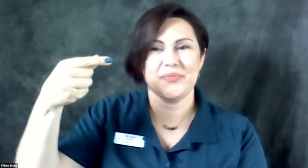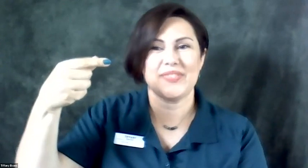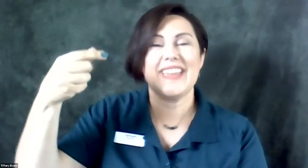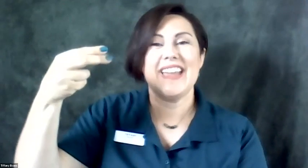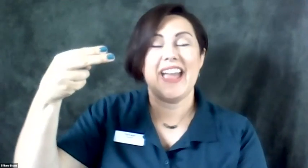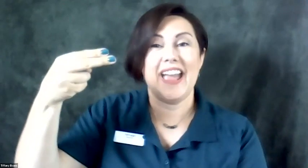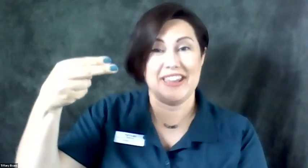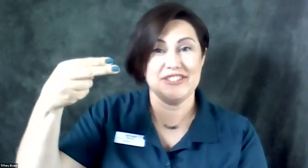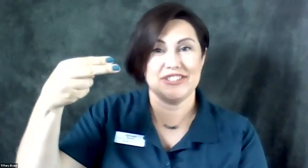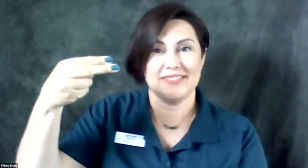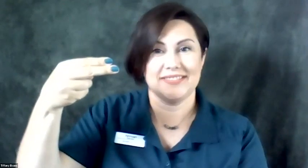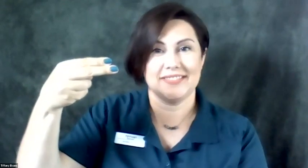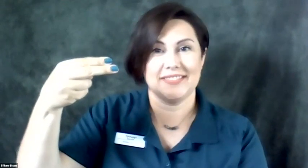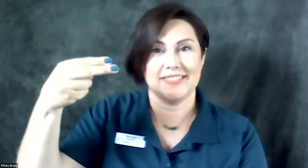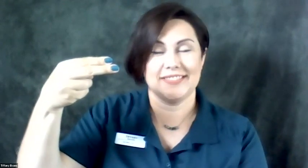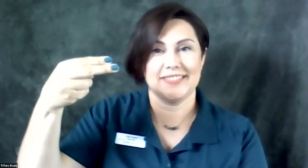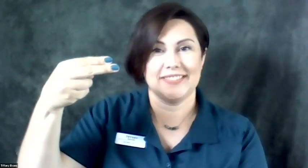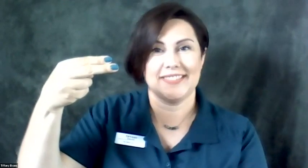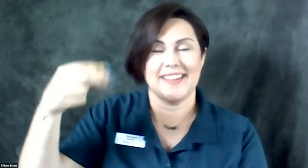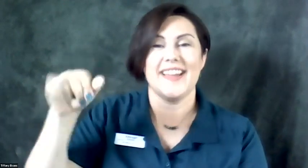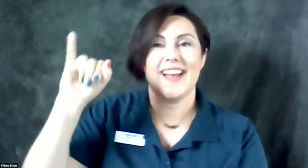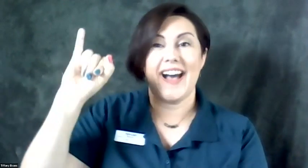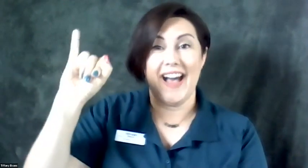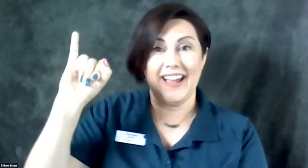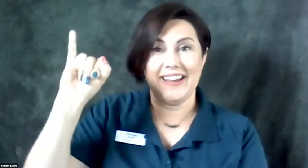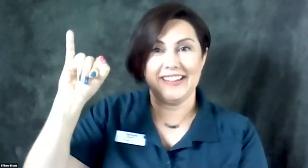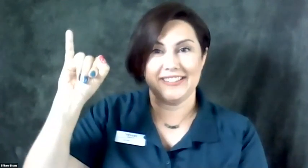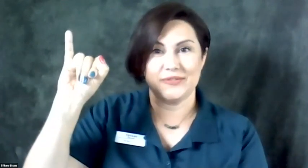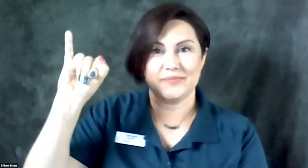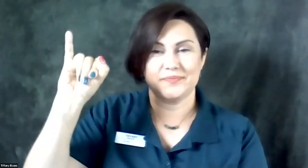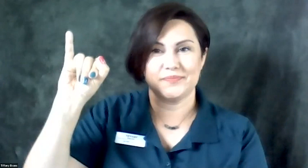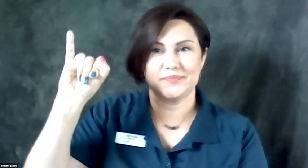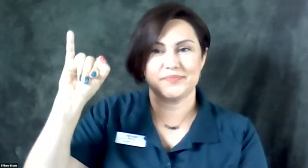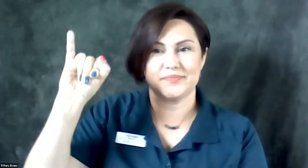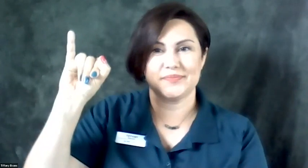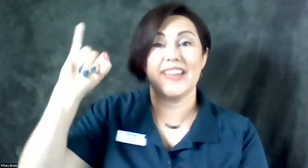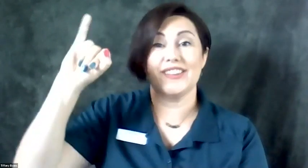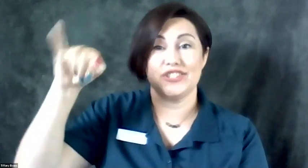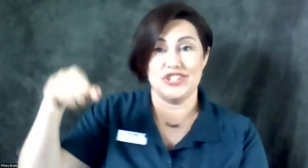H I J